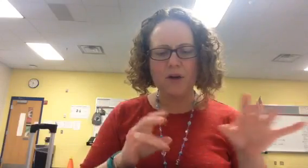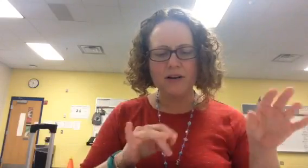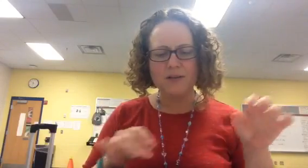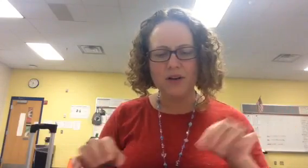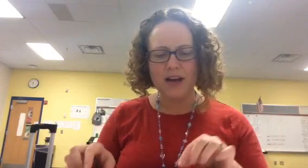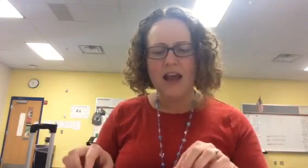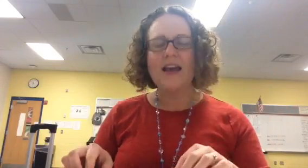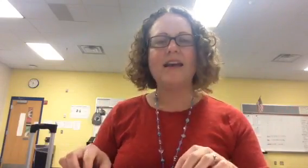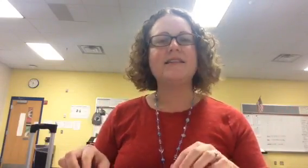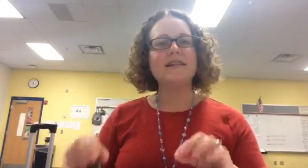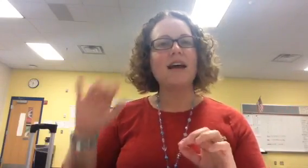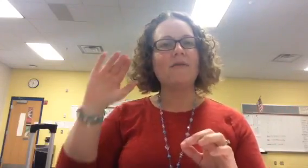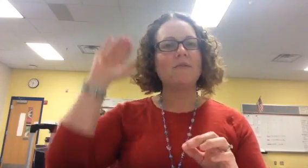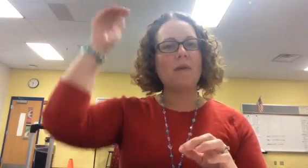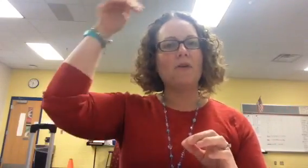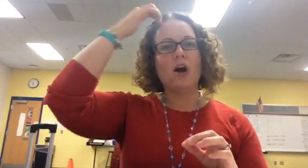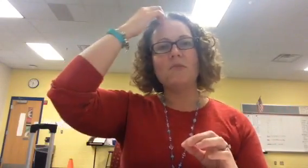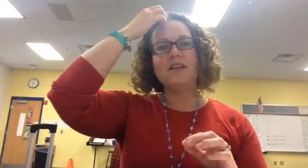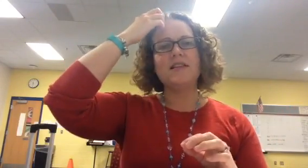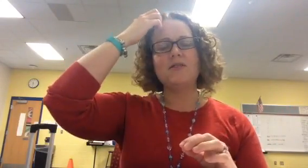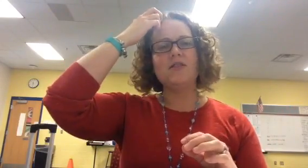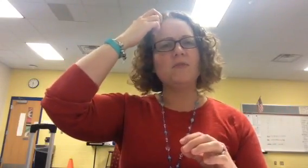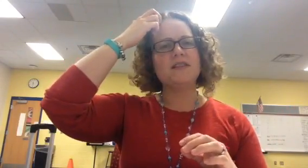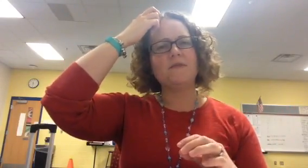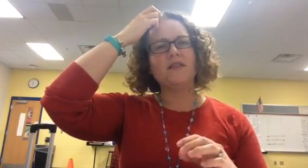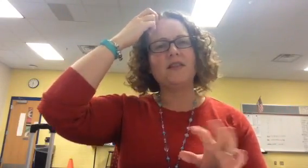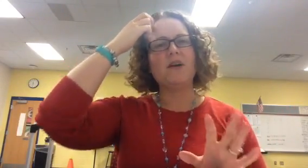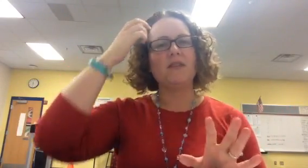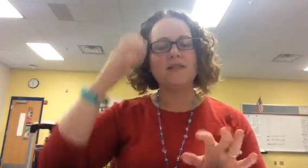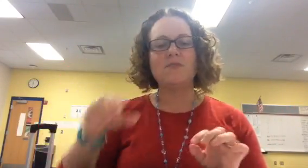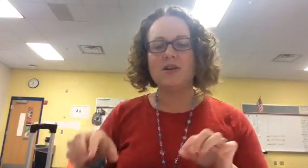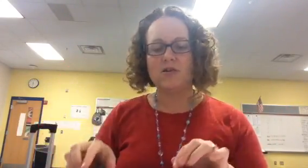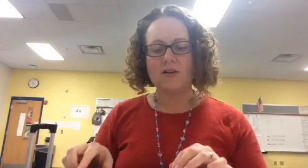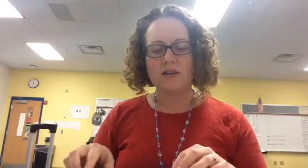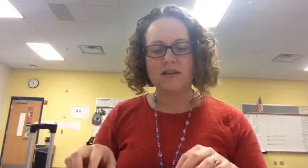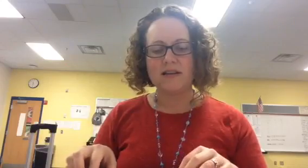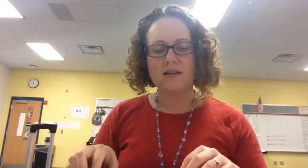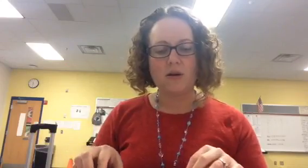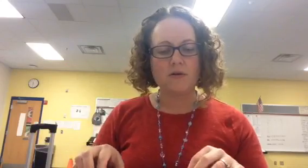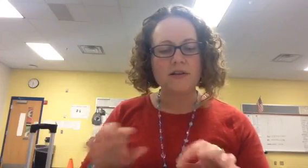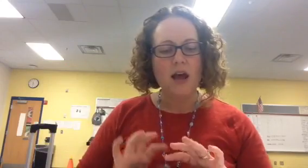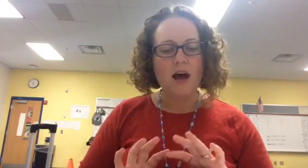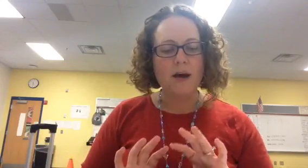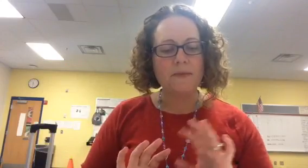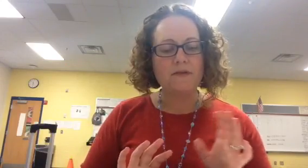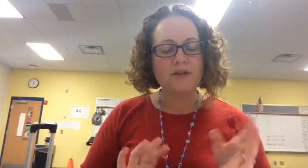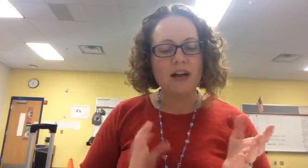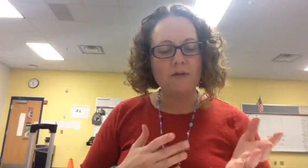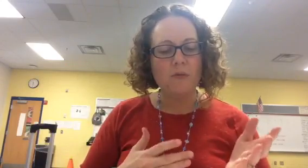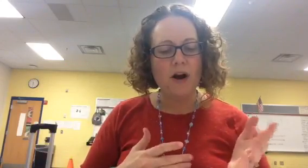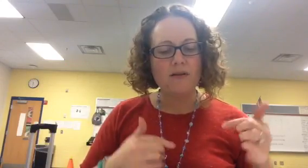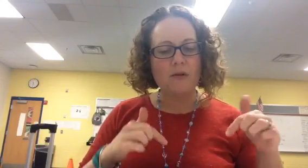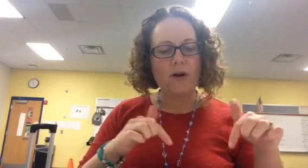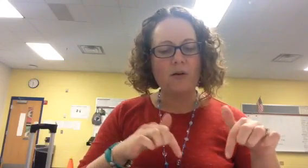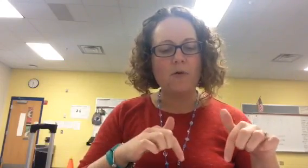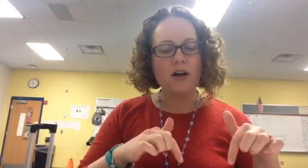part splitting. It does have some upper harmonies that are a little bit different than the melody, so make sure that you're listening to those. If there's ever a part that part one